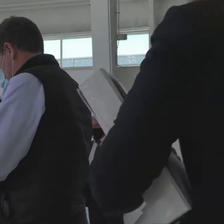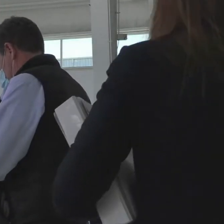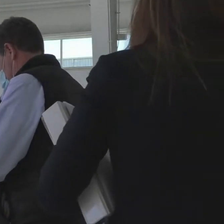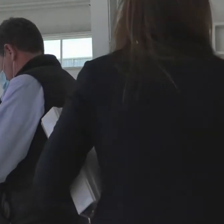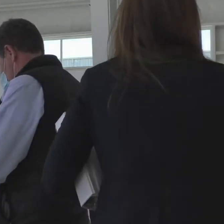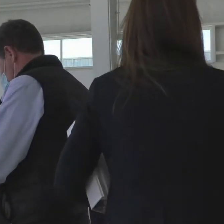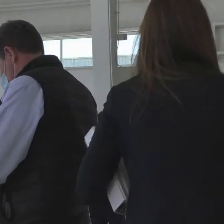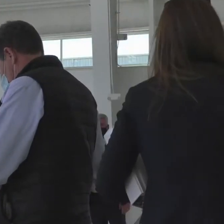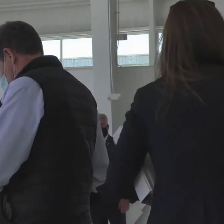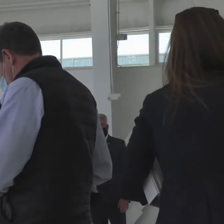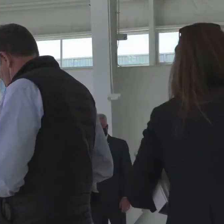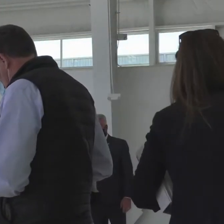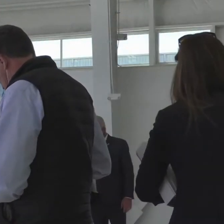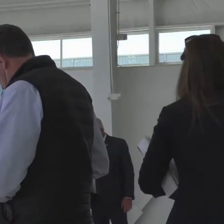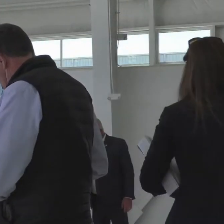thank you